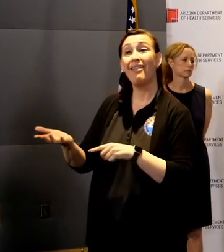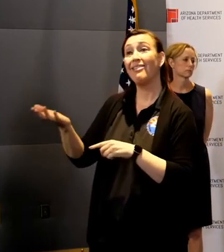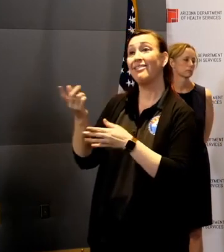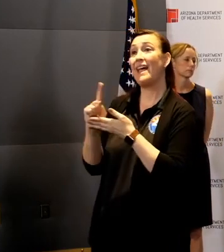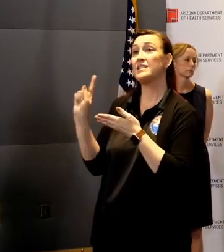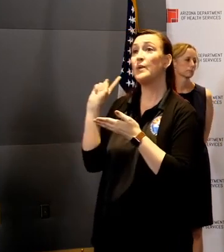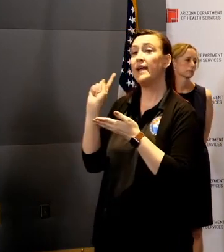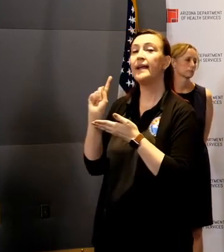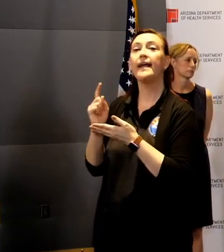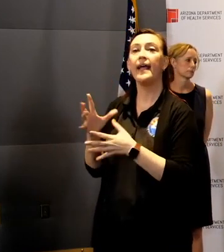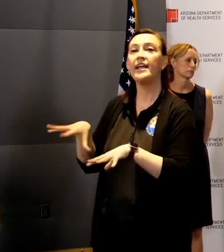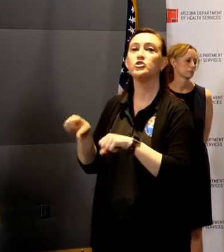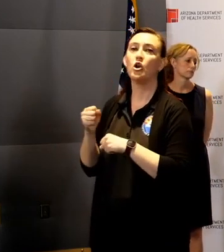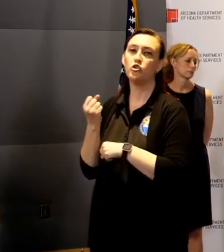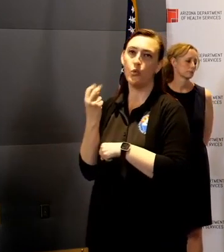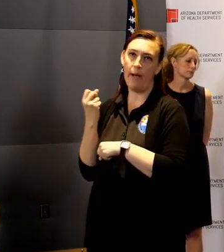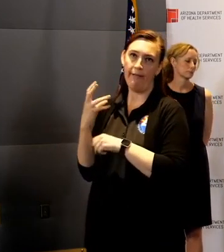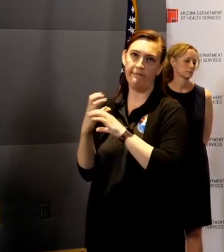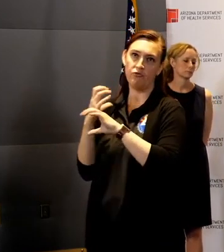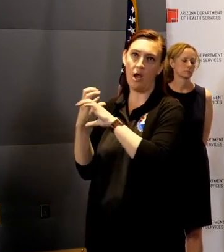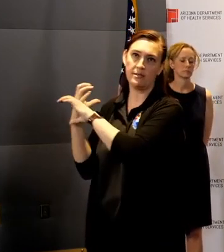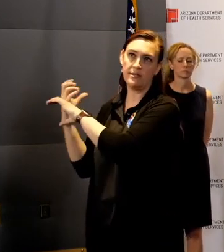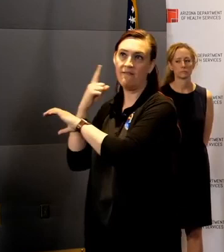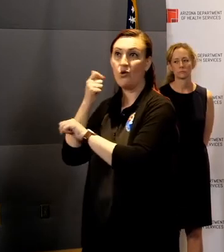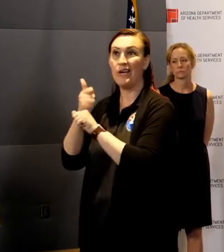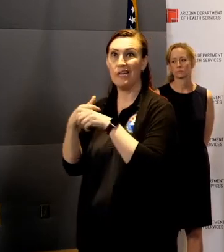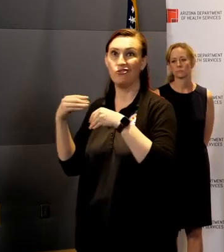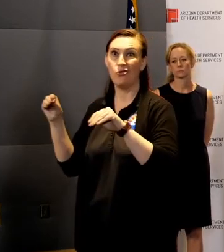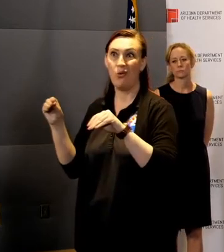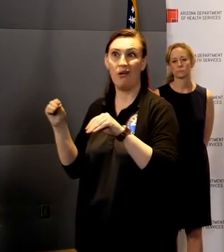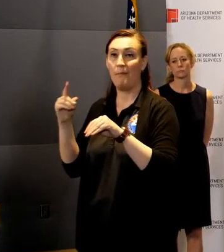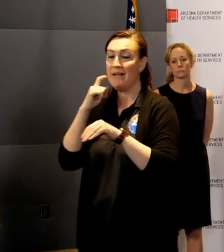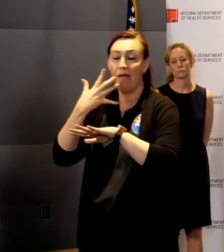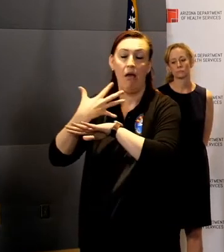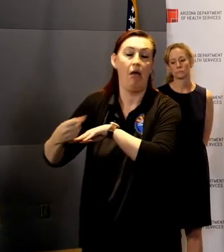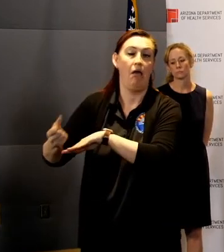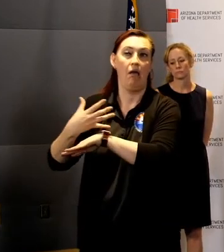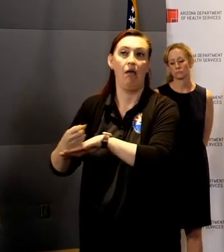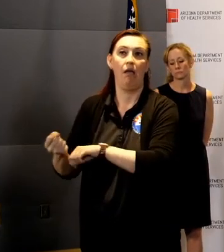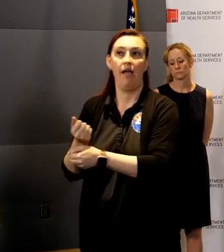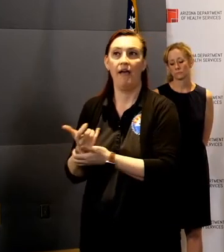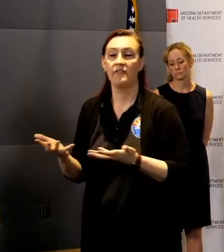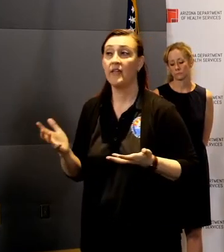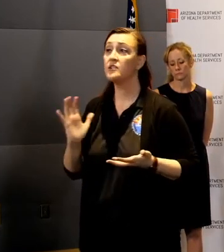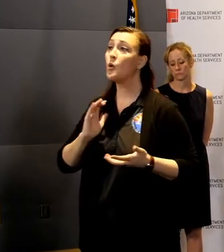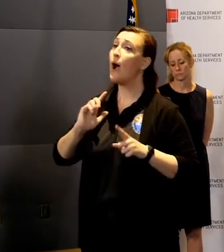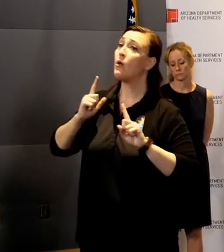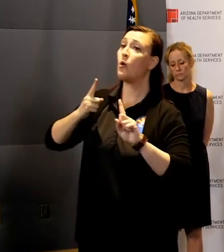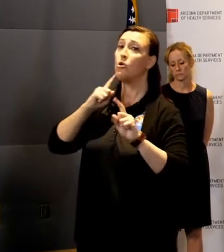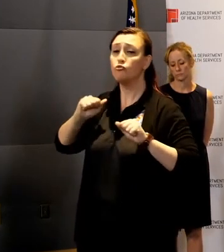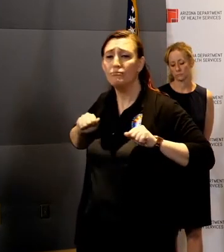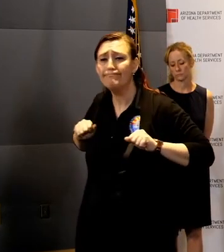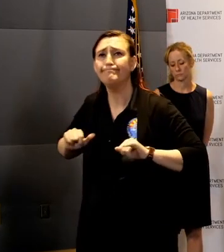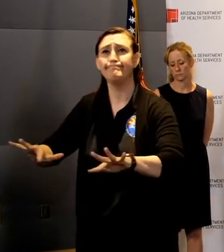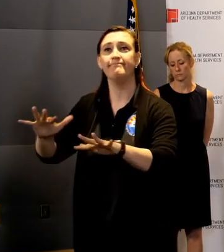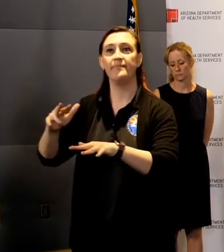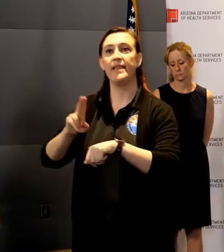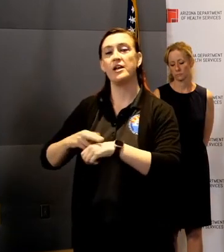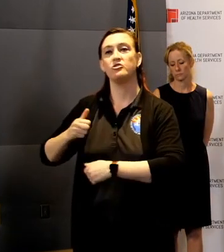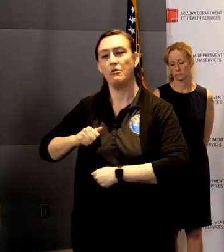to replenish a grocery store. We wanted to surge the guard to be the last mile to get those